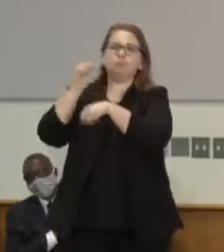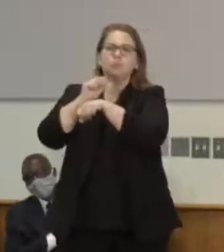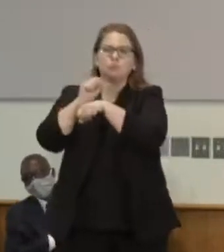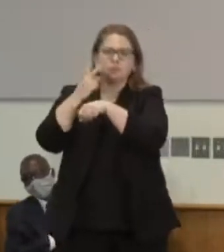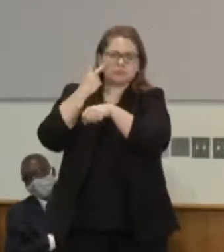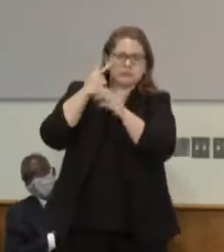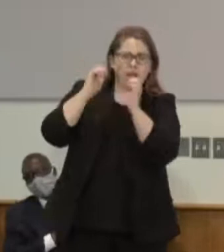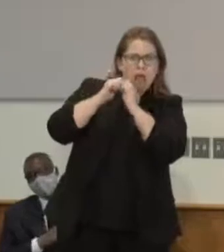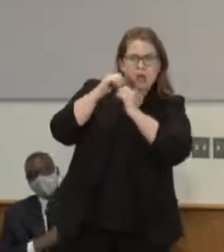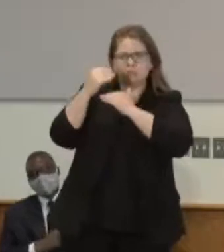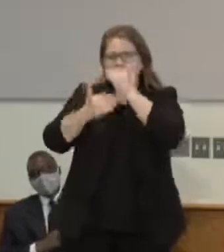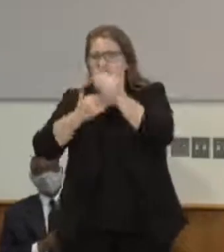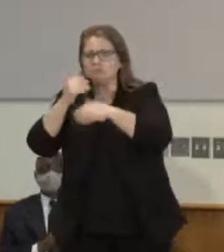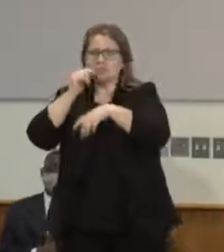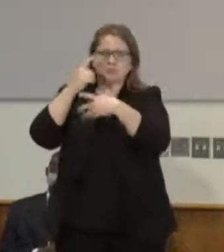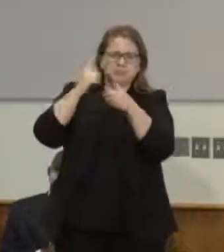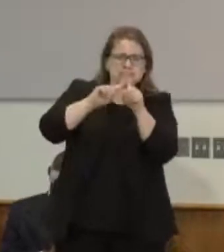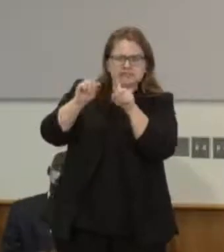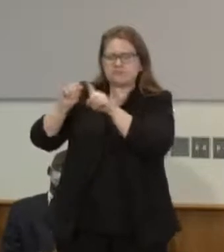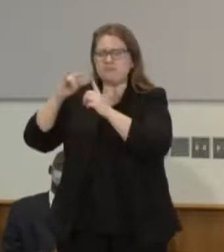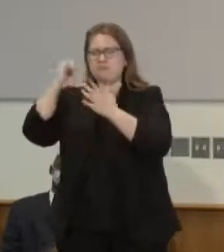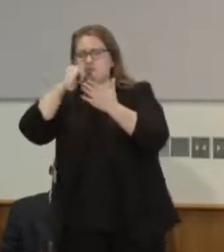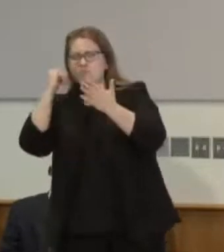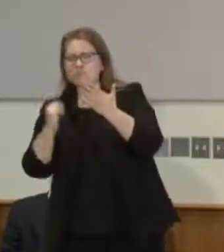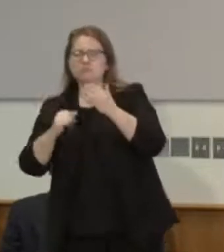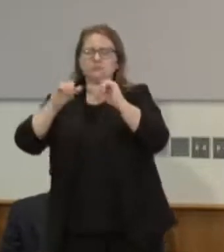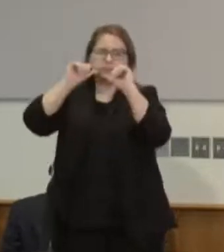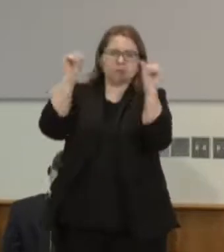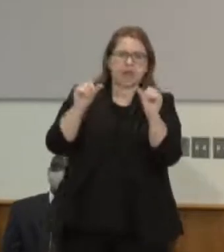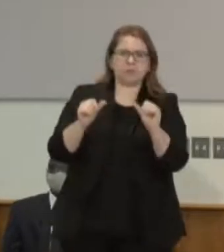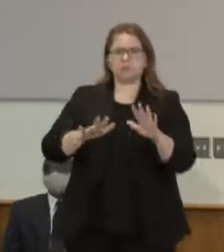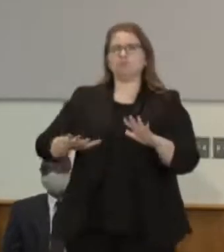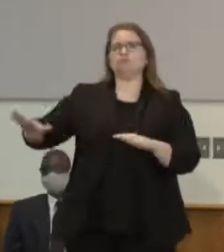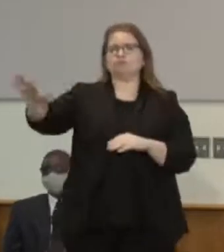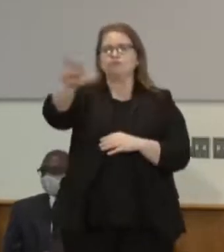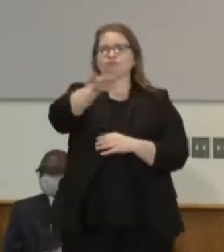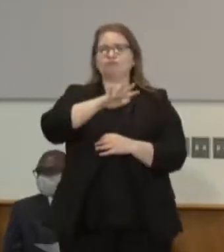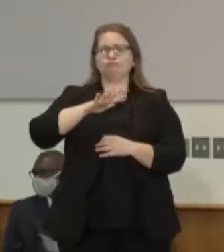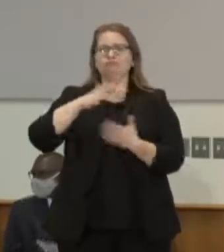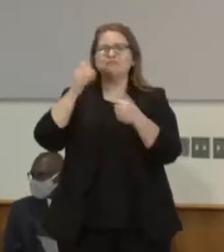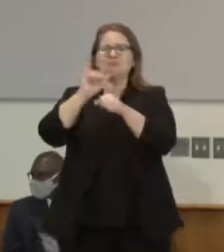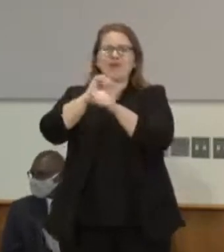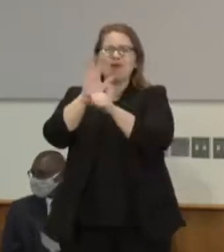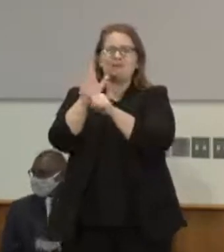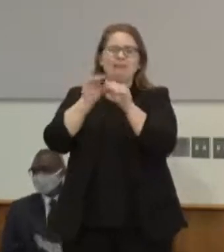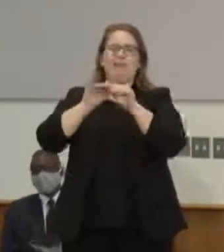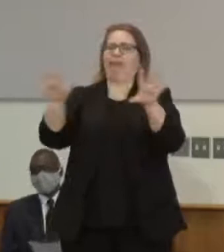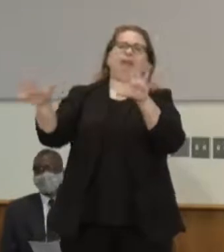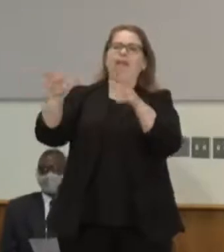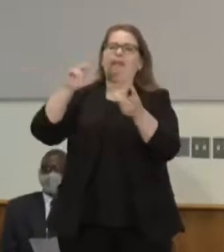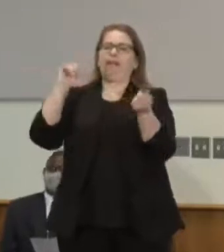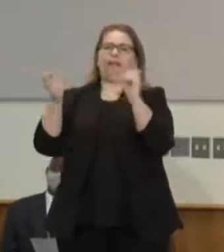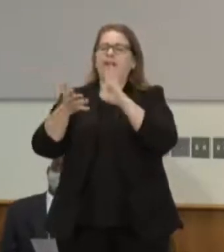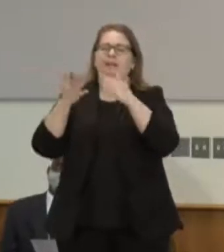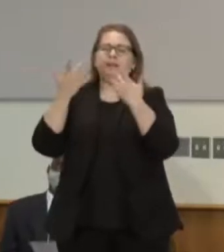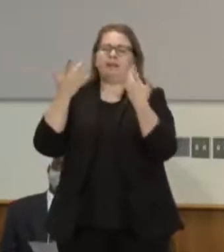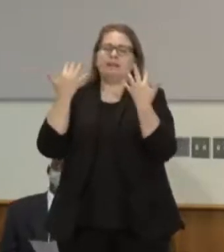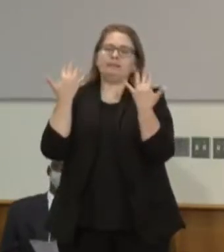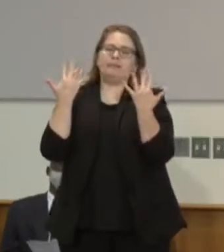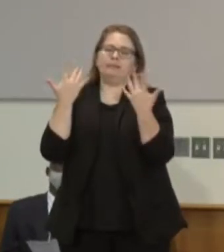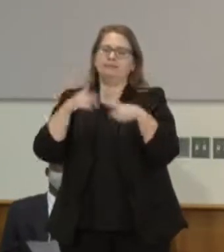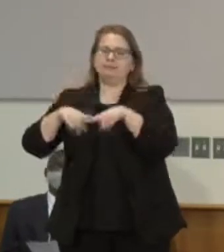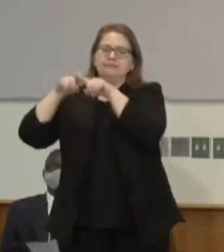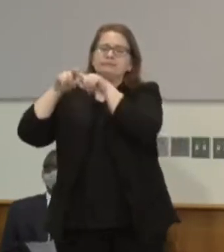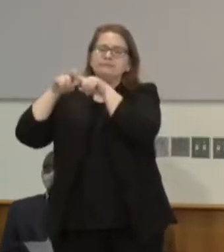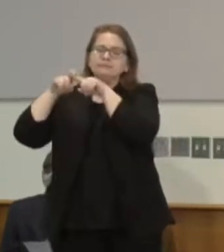that also knowing we're in this time of COVID-19 so we'll have to be a little creative with what that looks like but I am going to